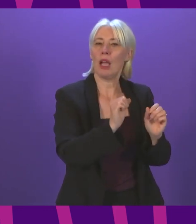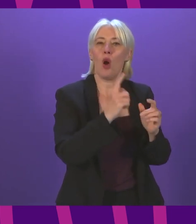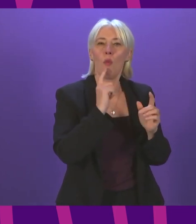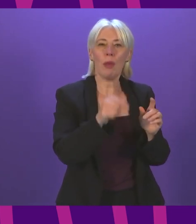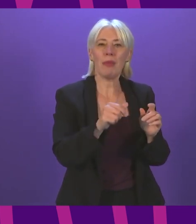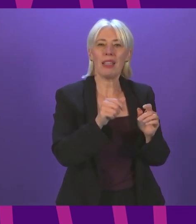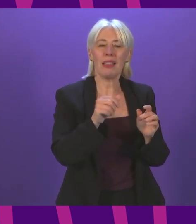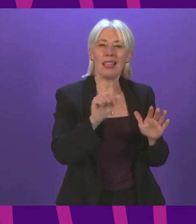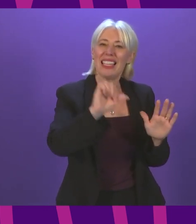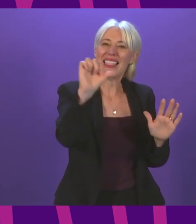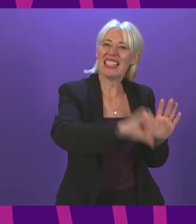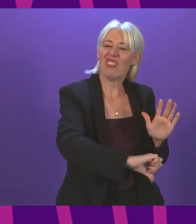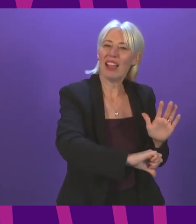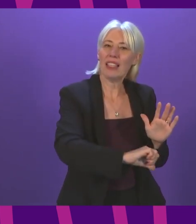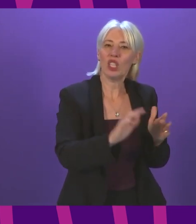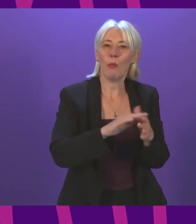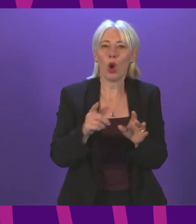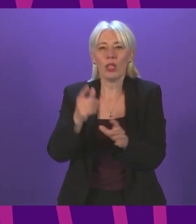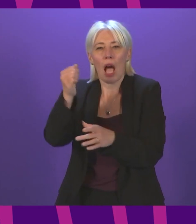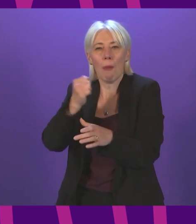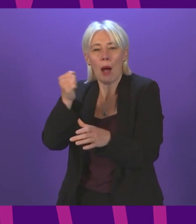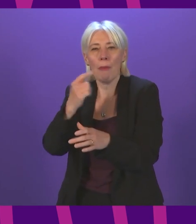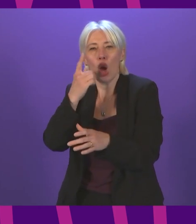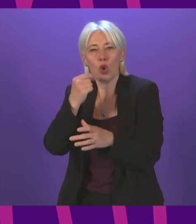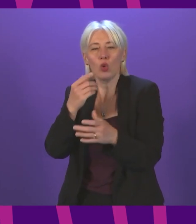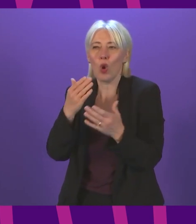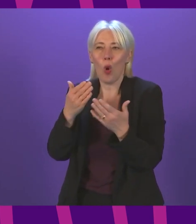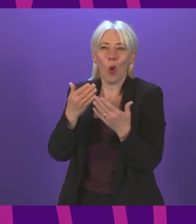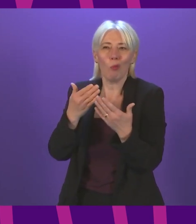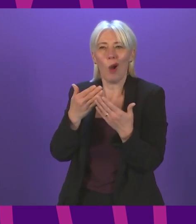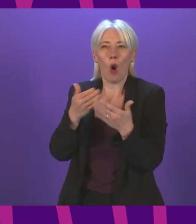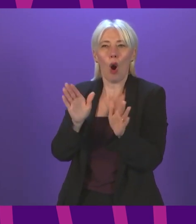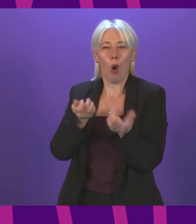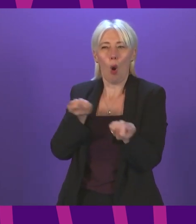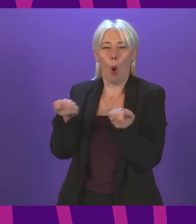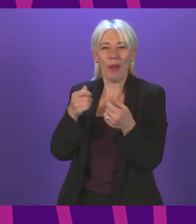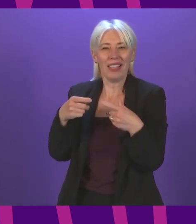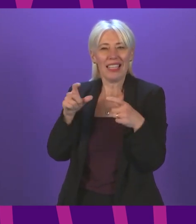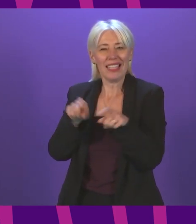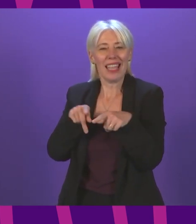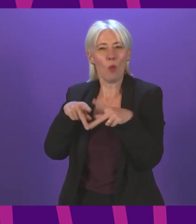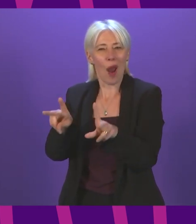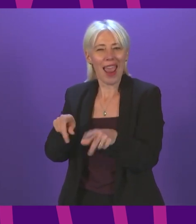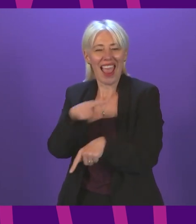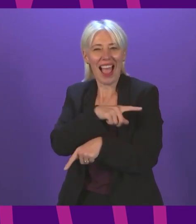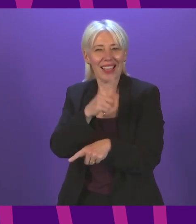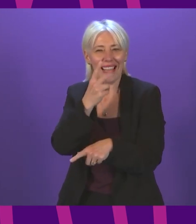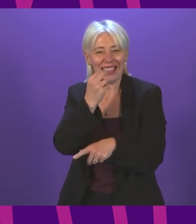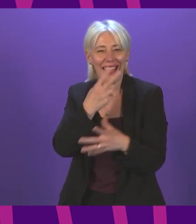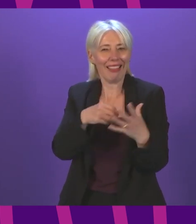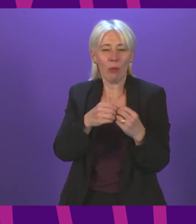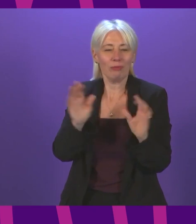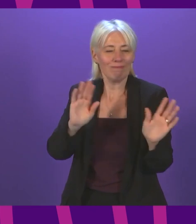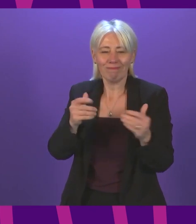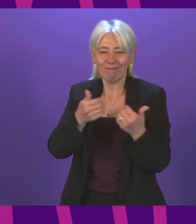disadvantaged because some pubs can operate in an analogous way to them without the same requirements that they will be under. And we will